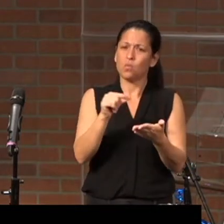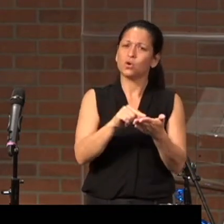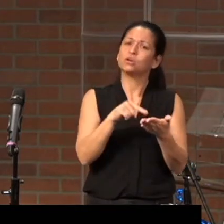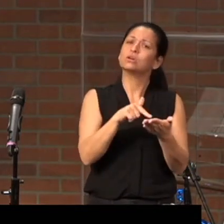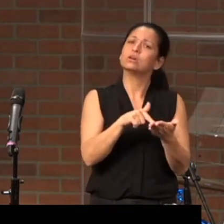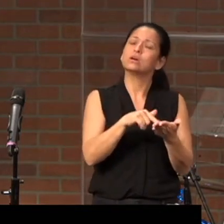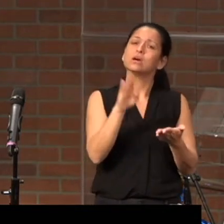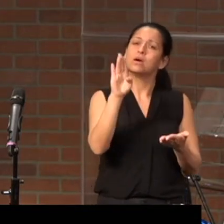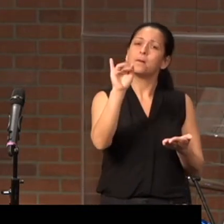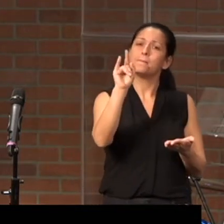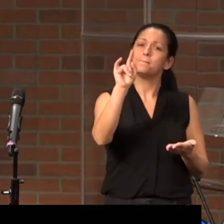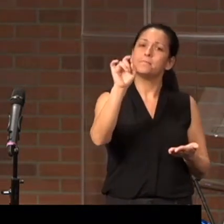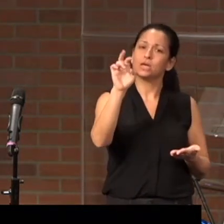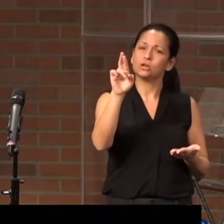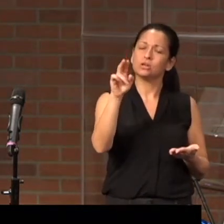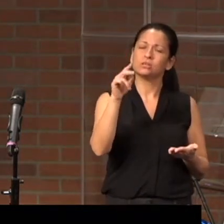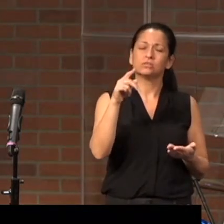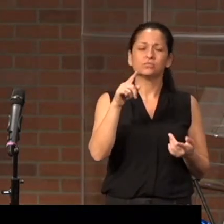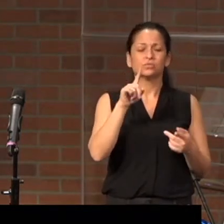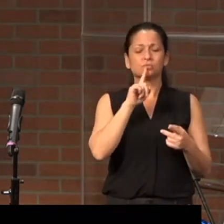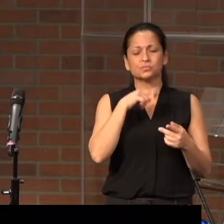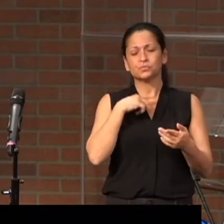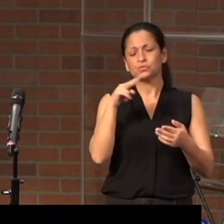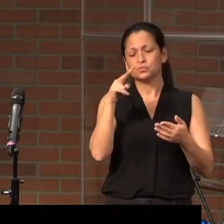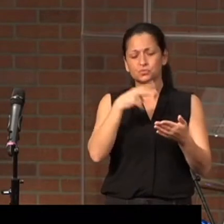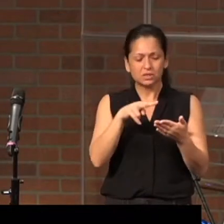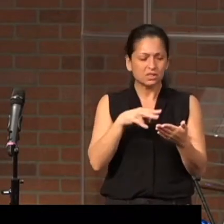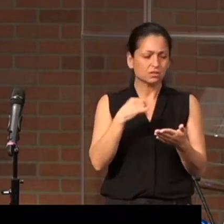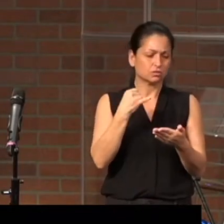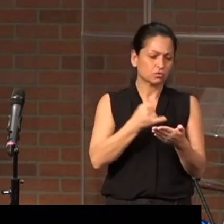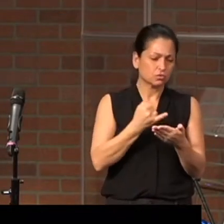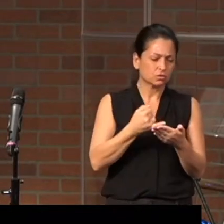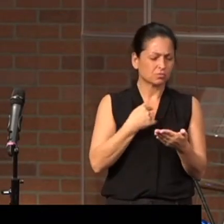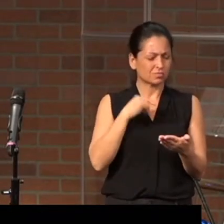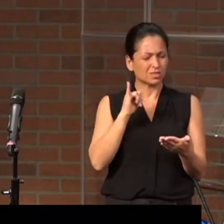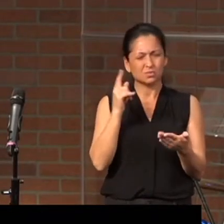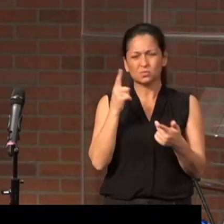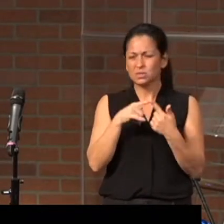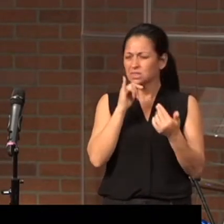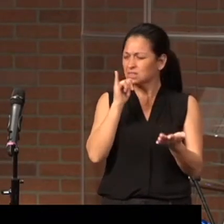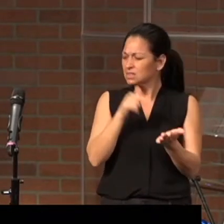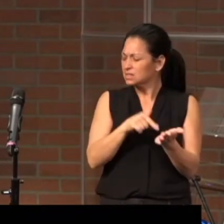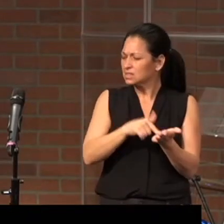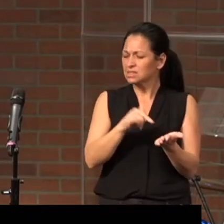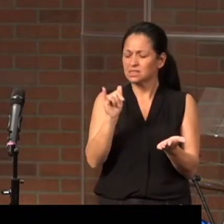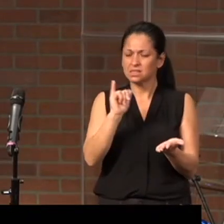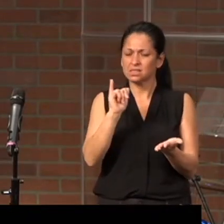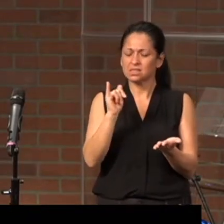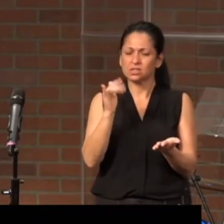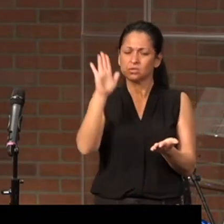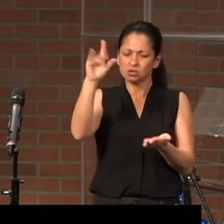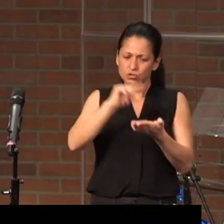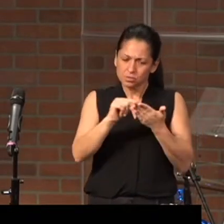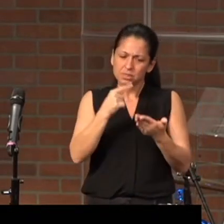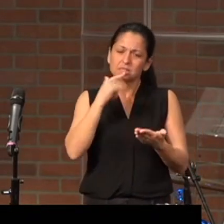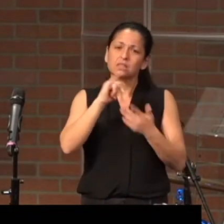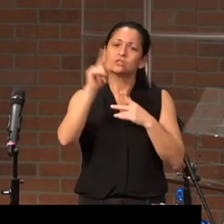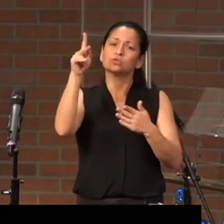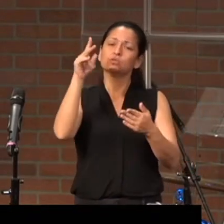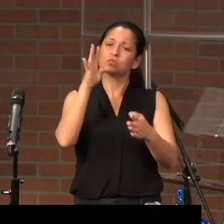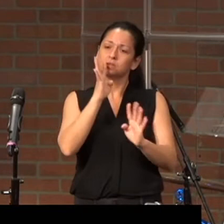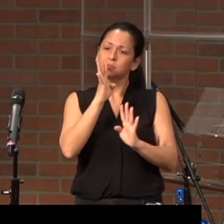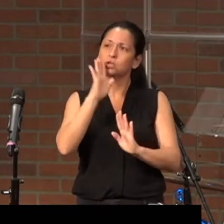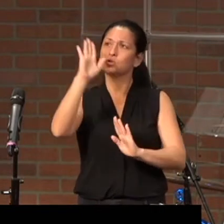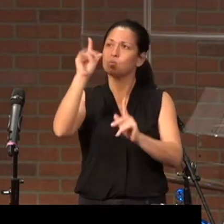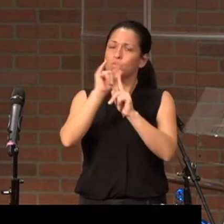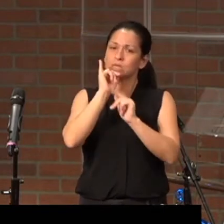sitting there journaling, and I'm asking, like, what is this? Like, what do you, Jesus, I, you know, your scripture says that you speak, that your word is